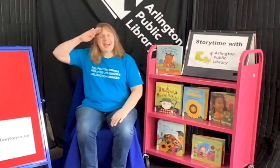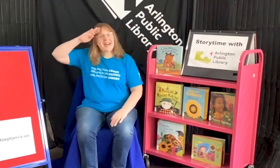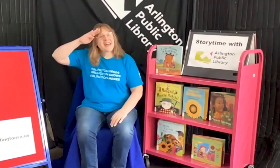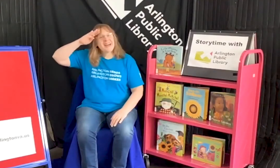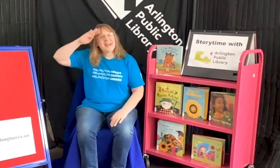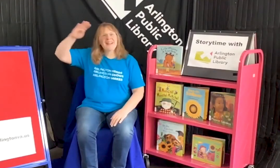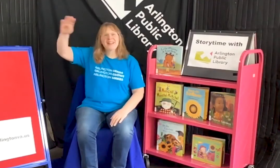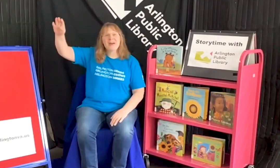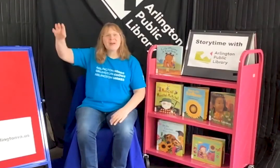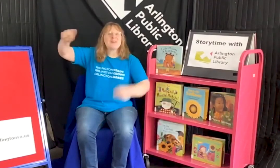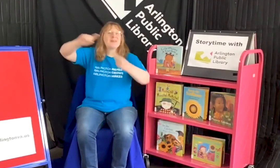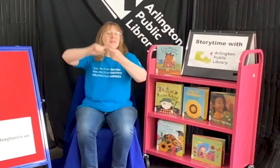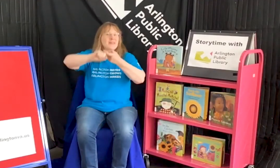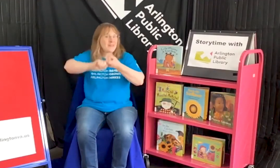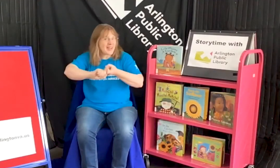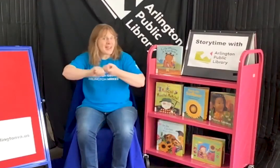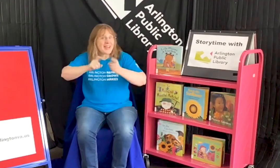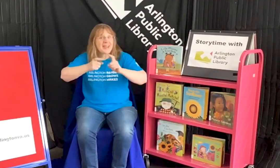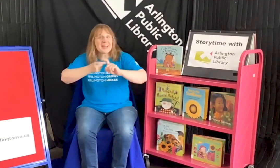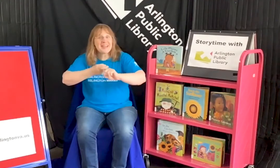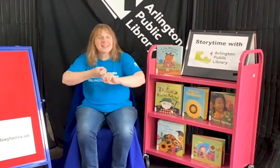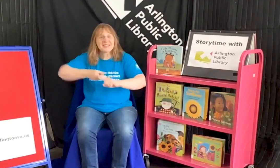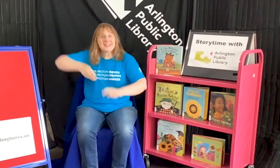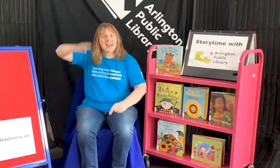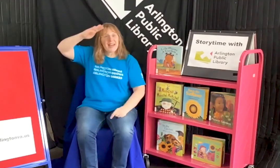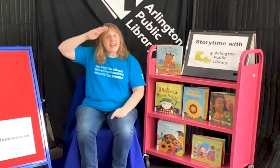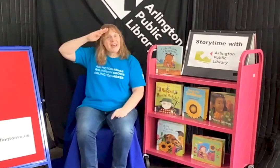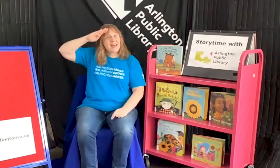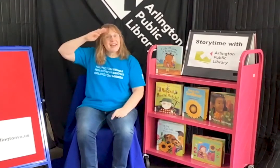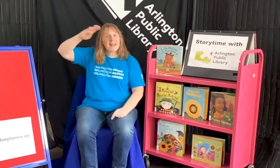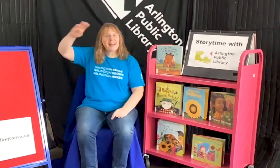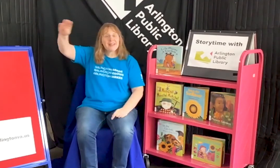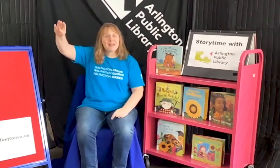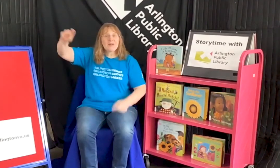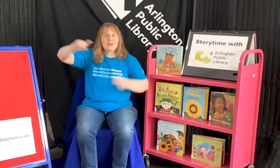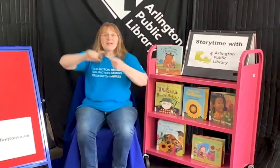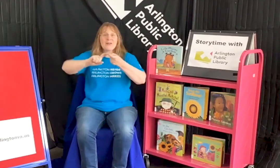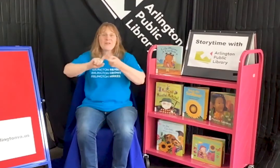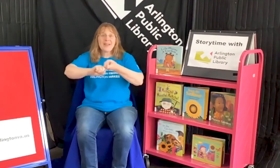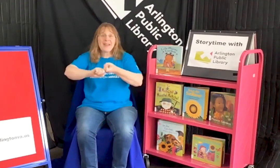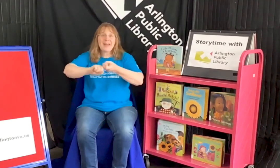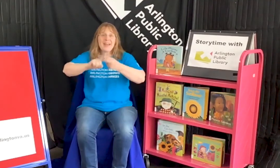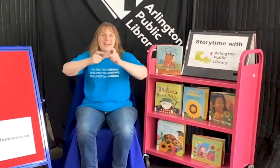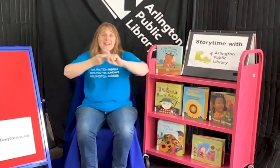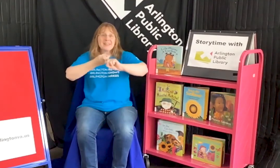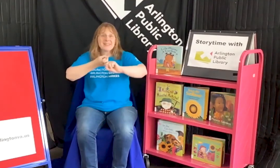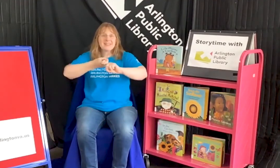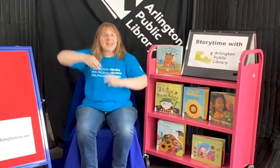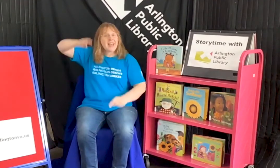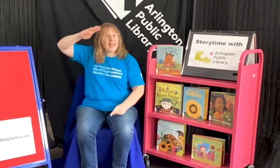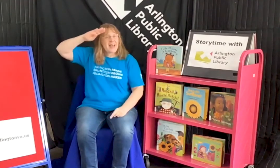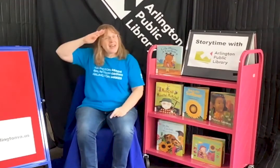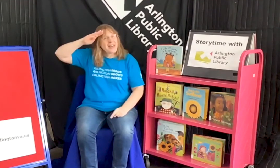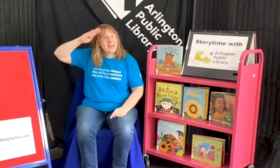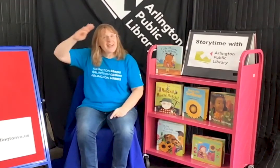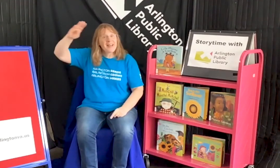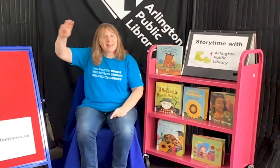Hello friends, hello friends, hello